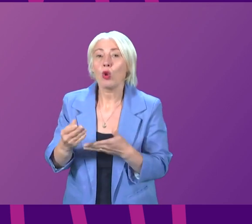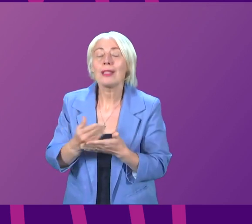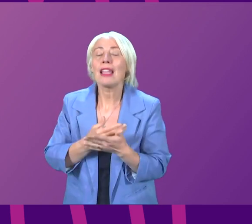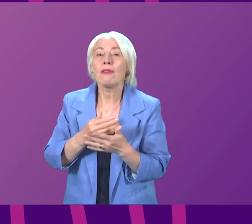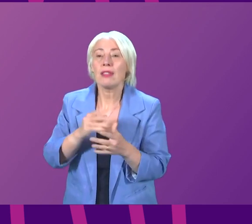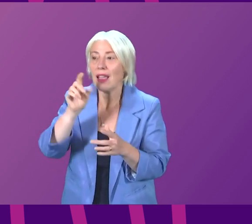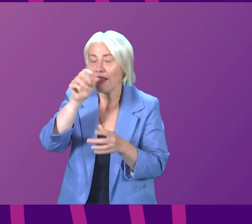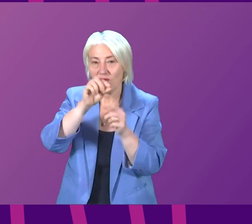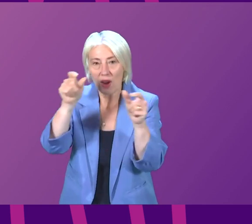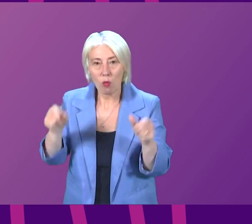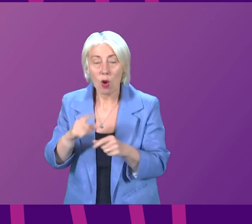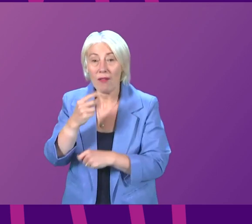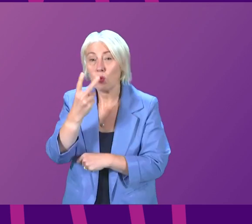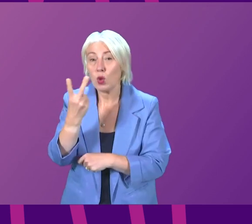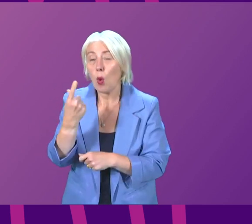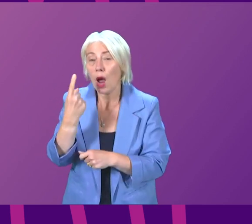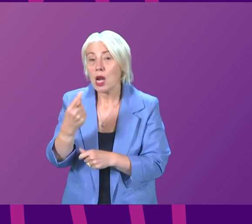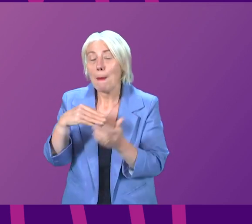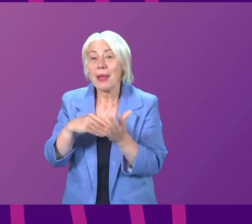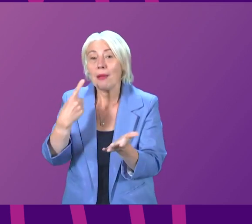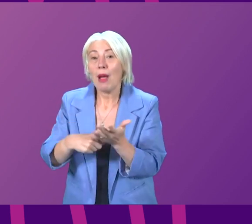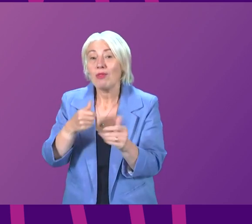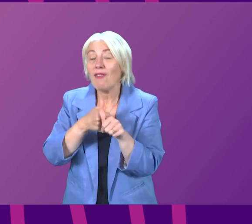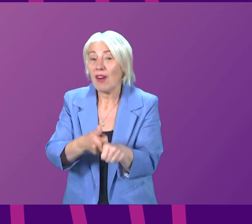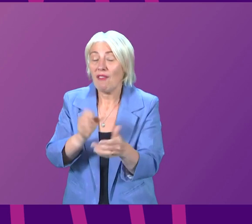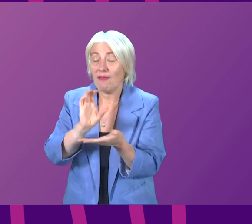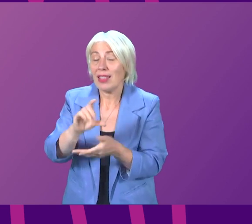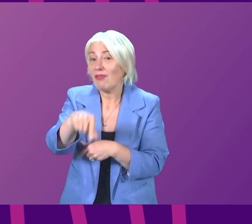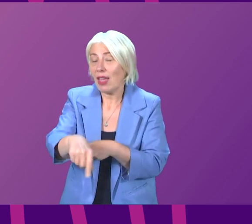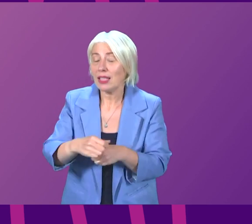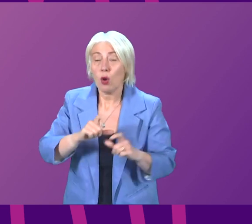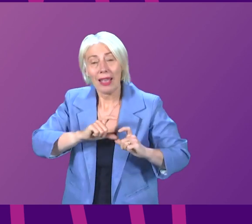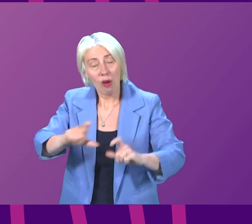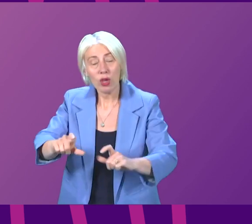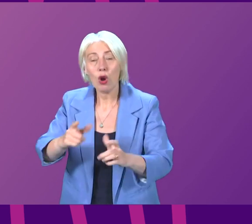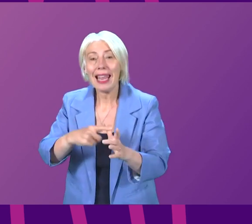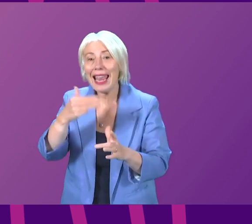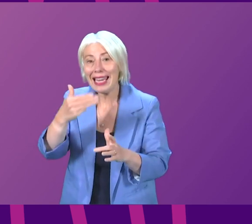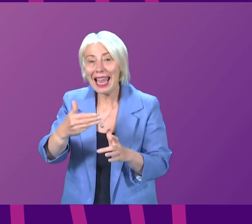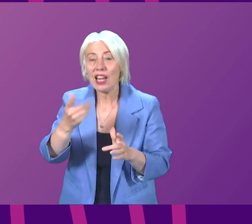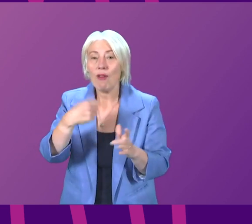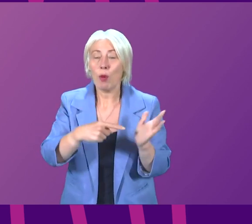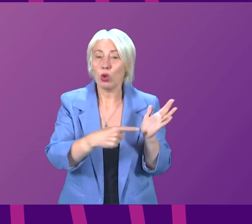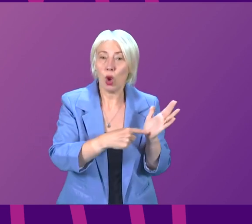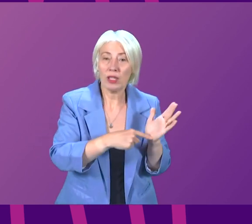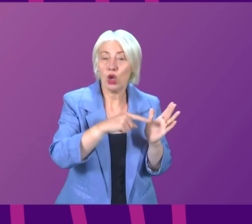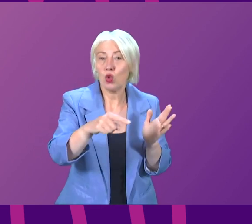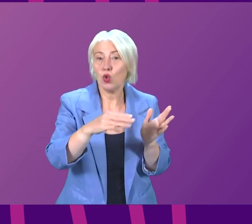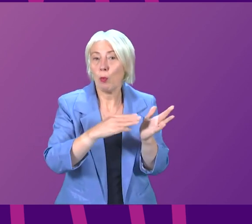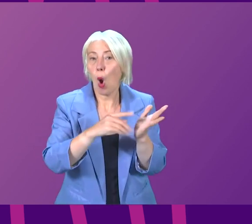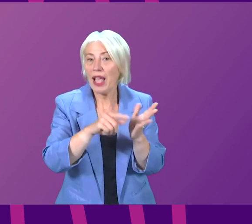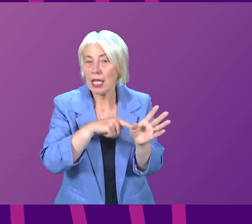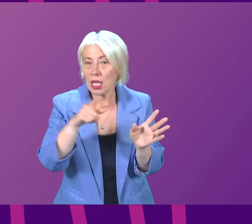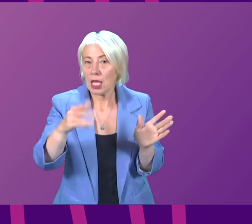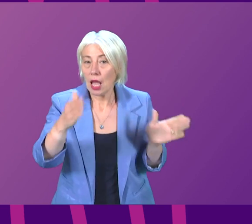by £21 million of funding Work is continuing on the A9 the section between Tomiton and Moy is currently in